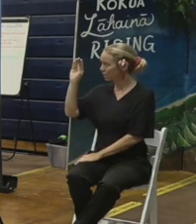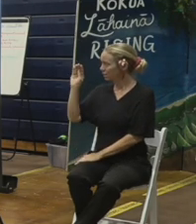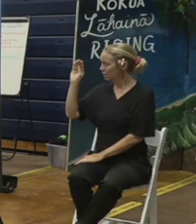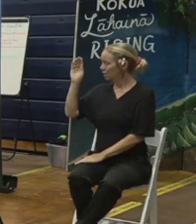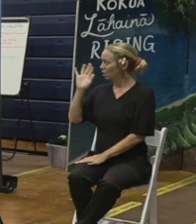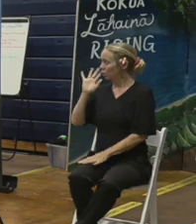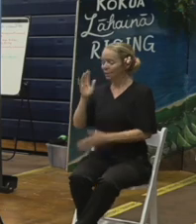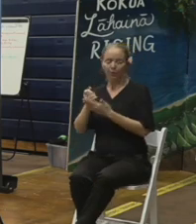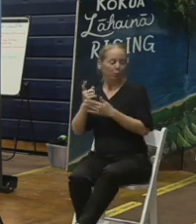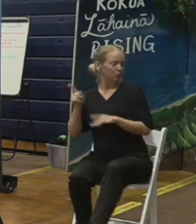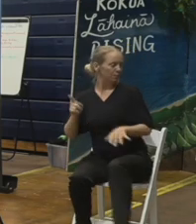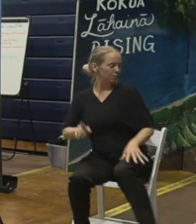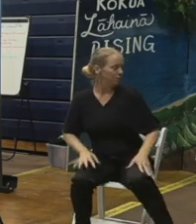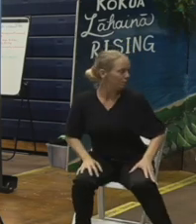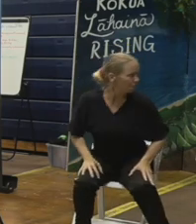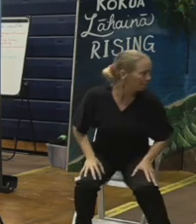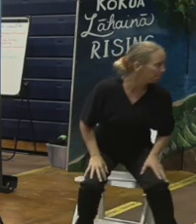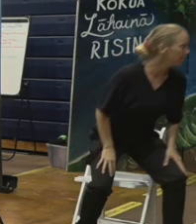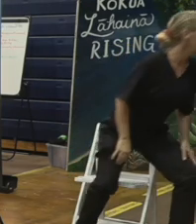Shane?